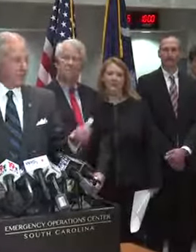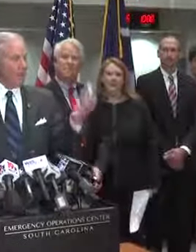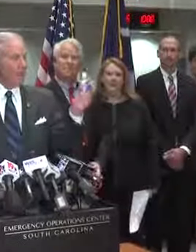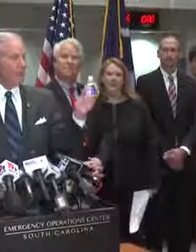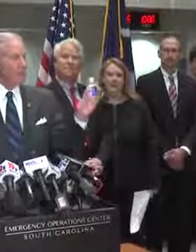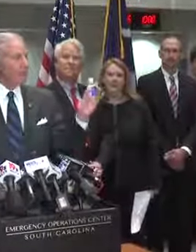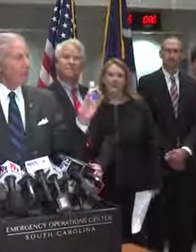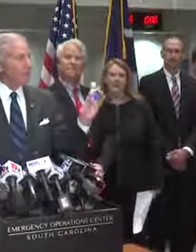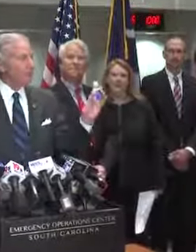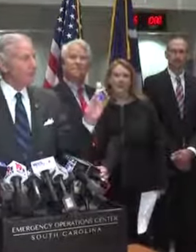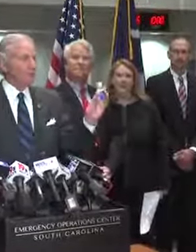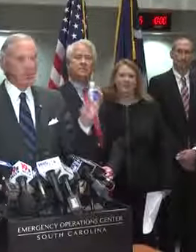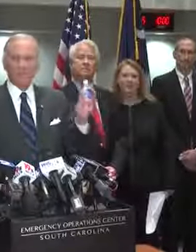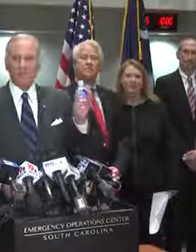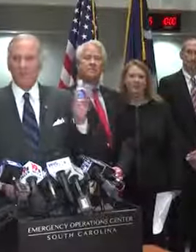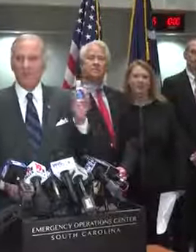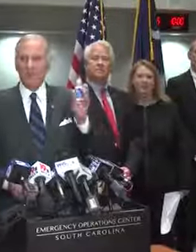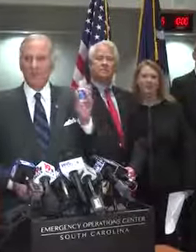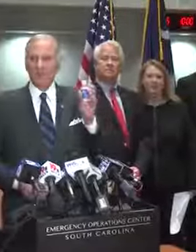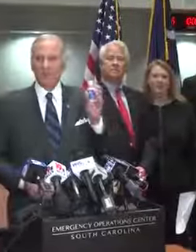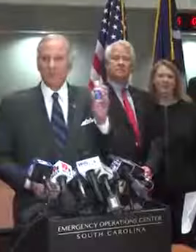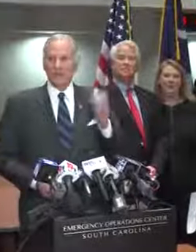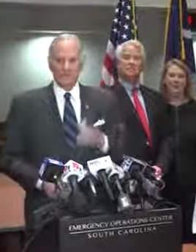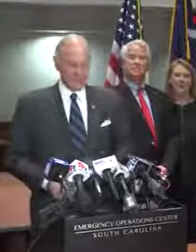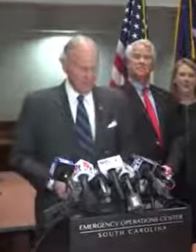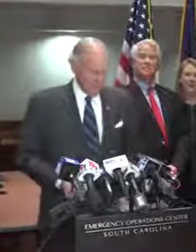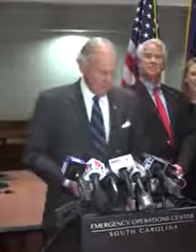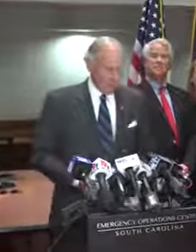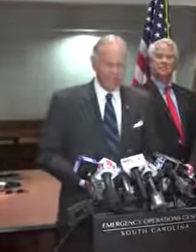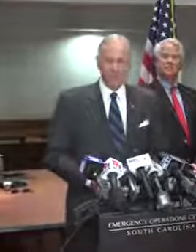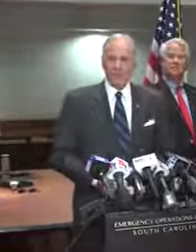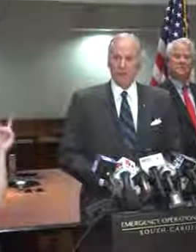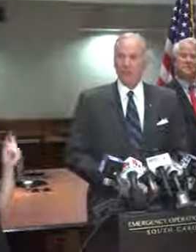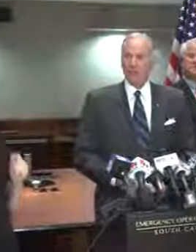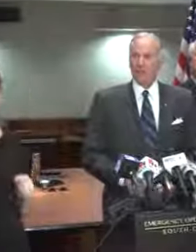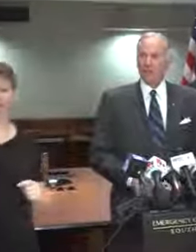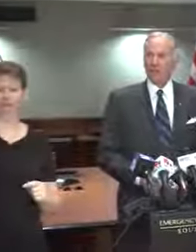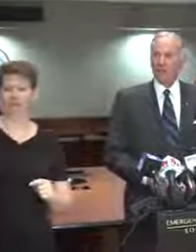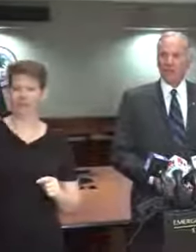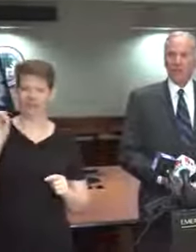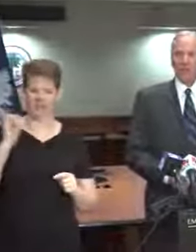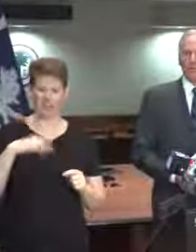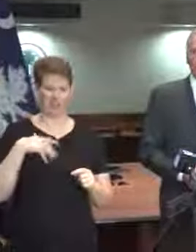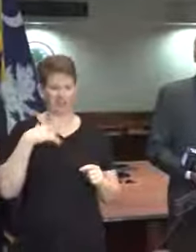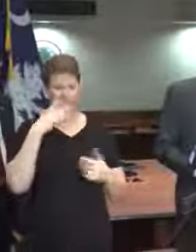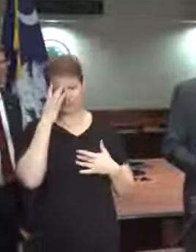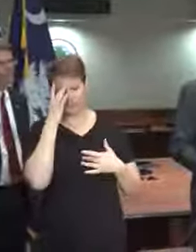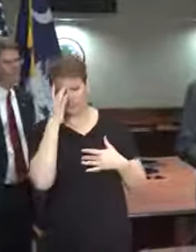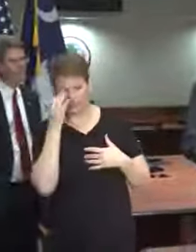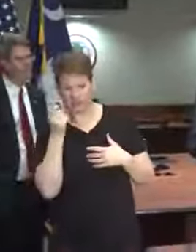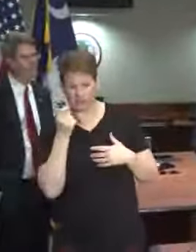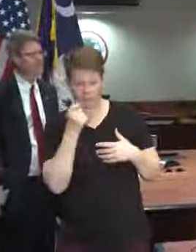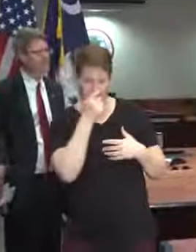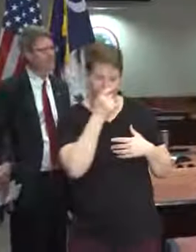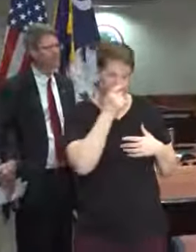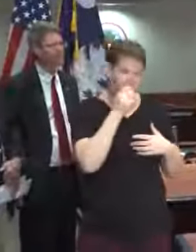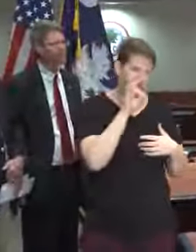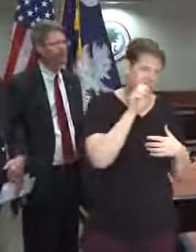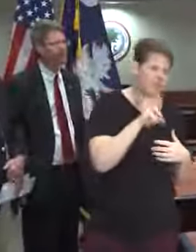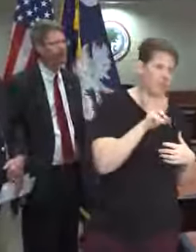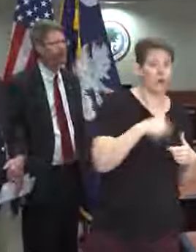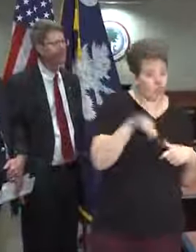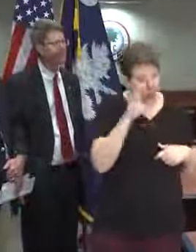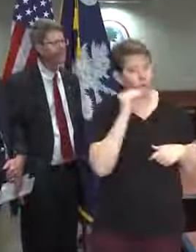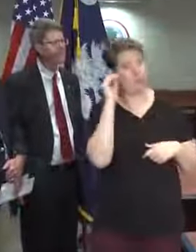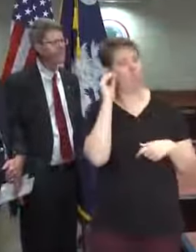And if you don't have soap and water, get you some hand sanitizer. If you feel like you're coming down with a cold or the flu, go home.